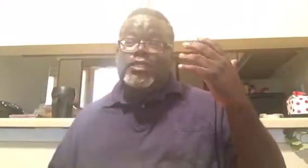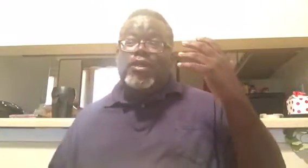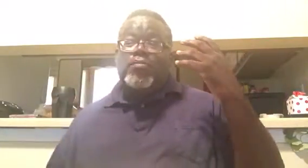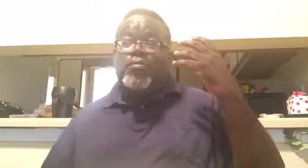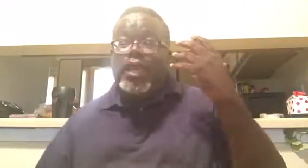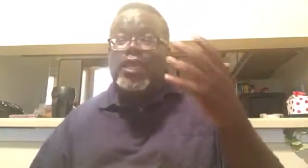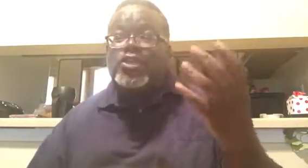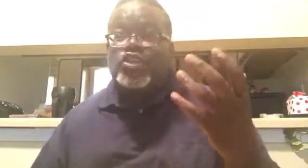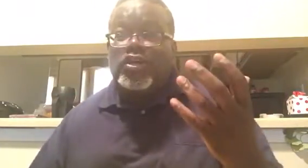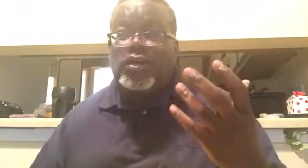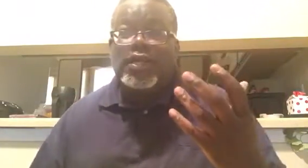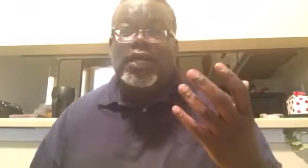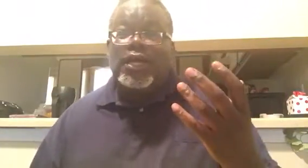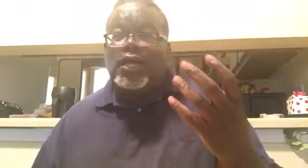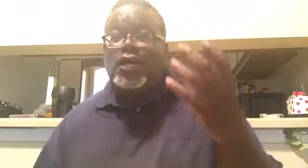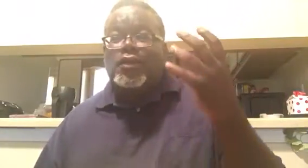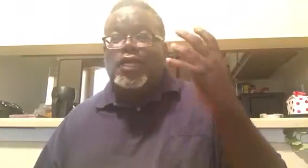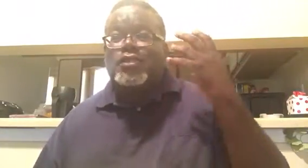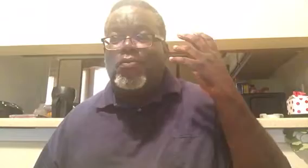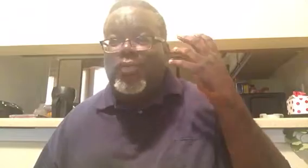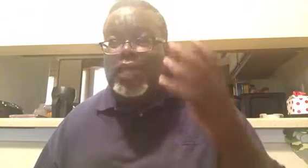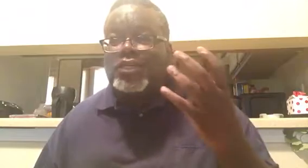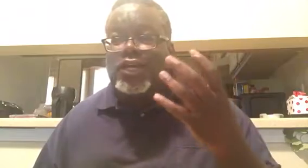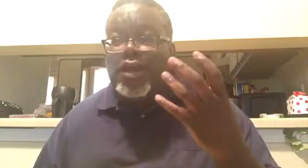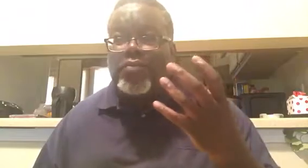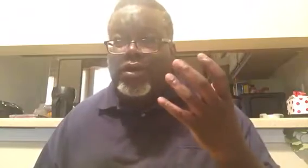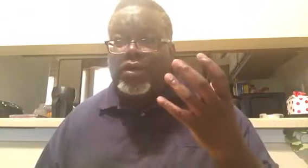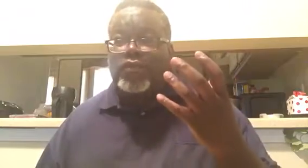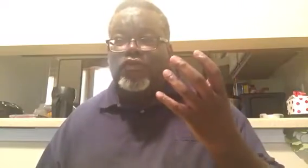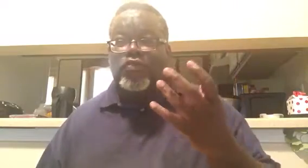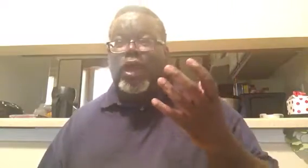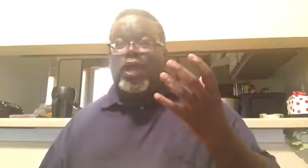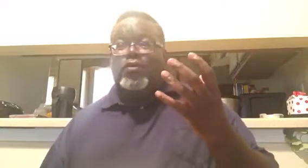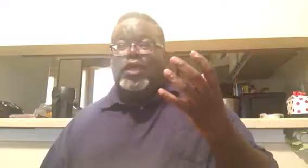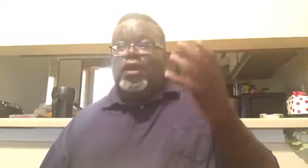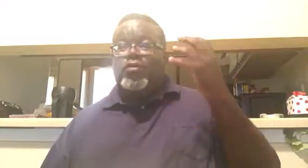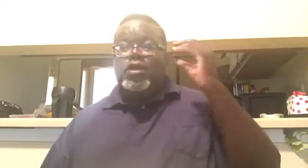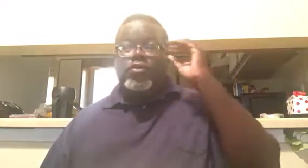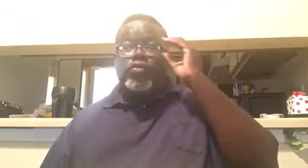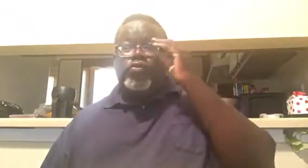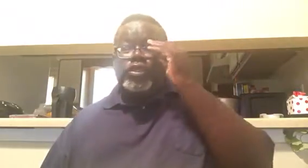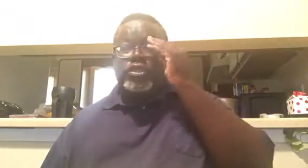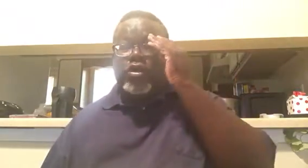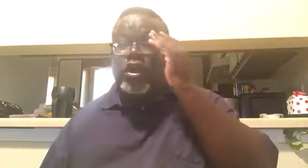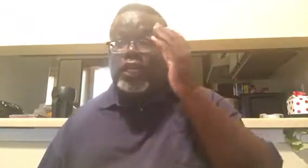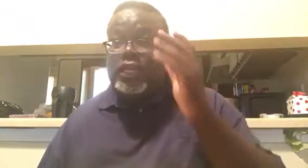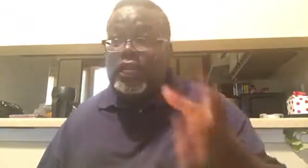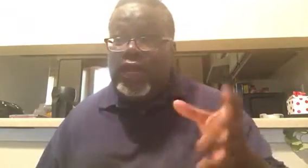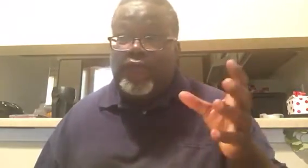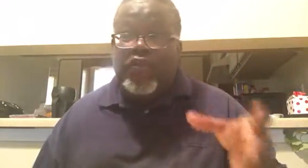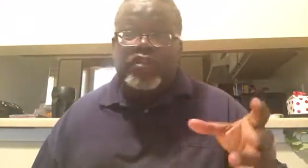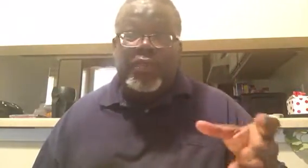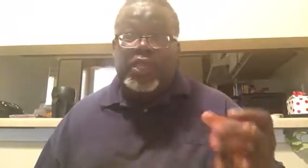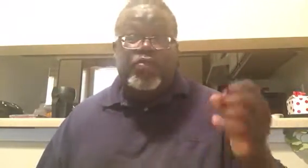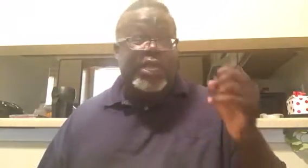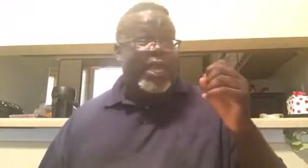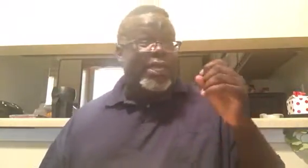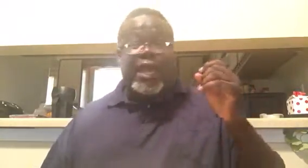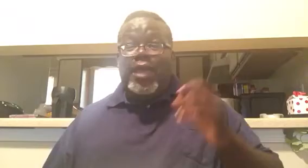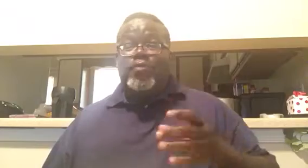is a major, uh, that's a major number for a while. Now, when we started in our first meeting, we had nine